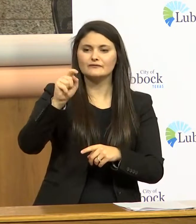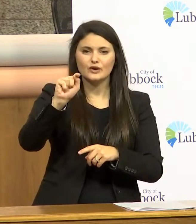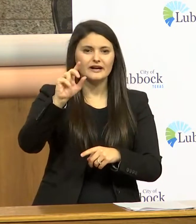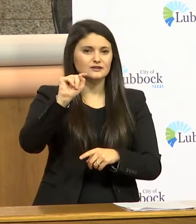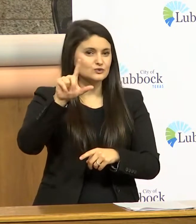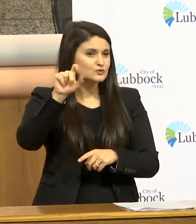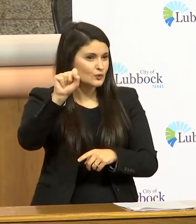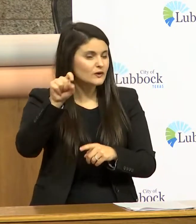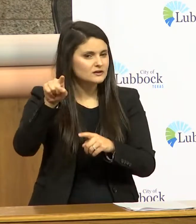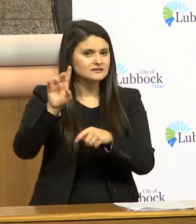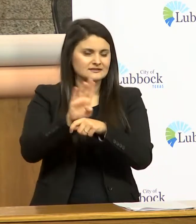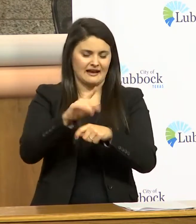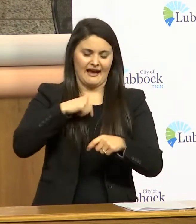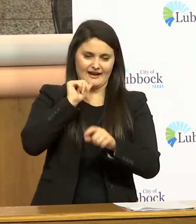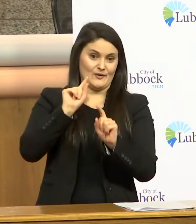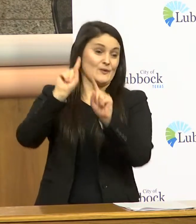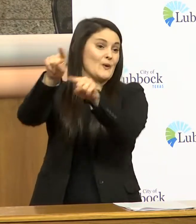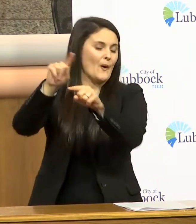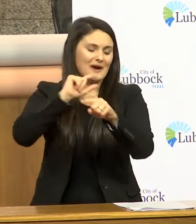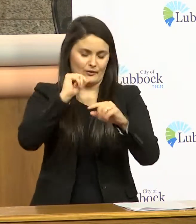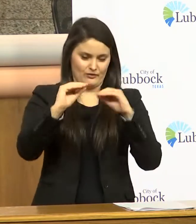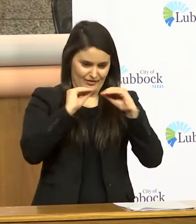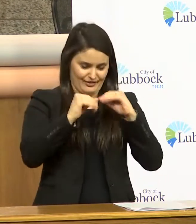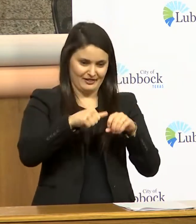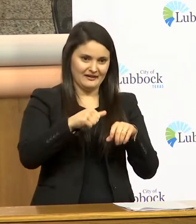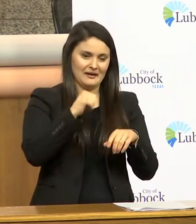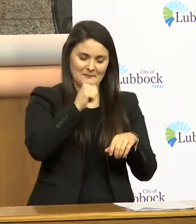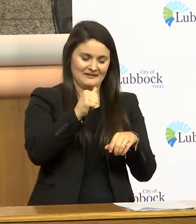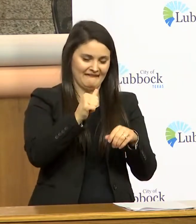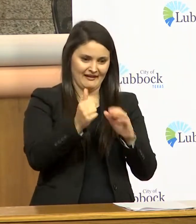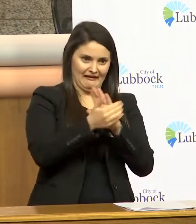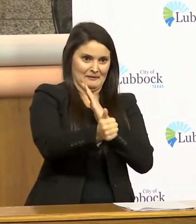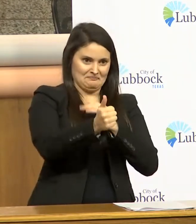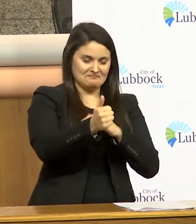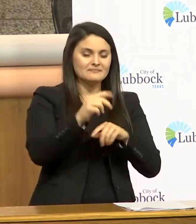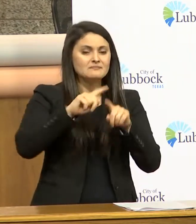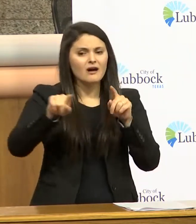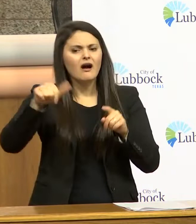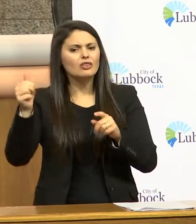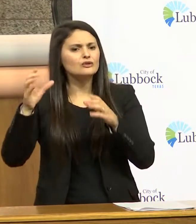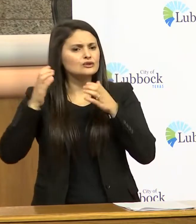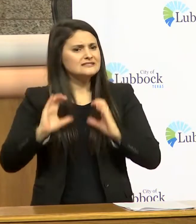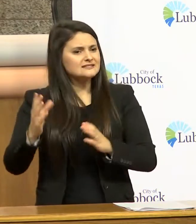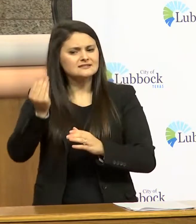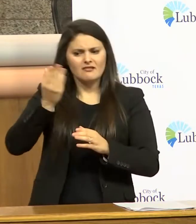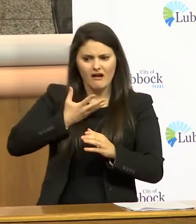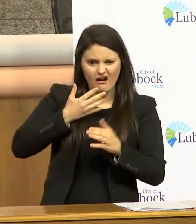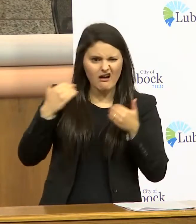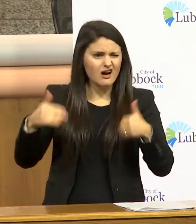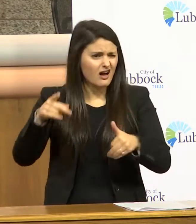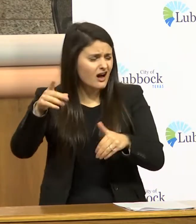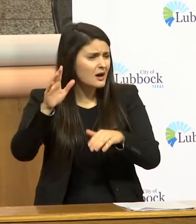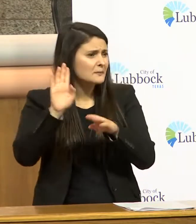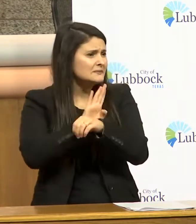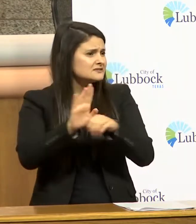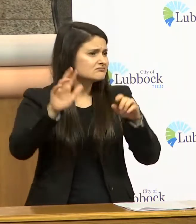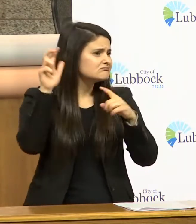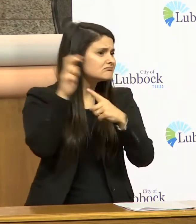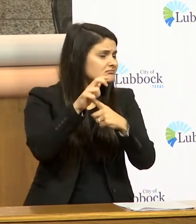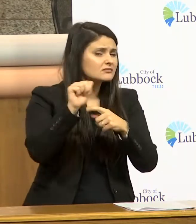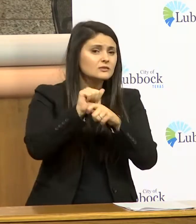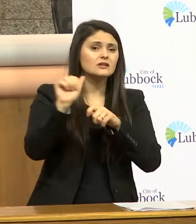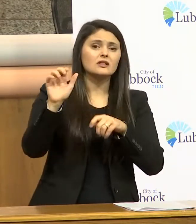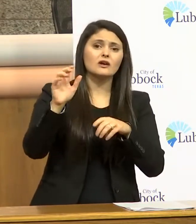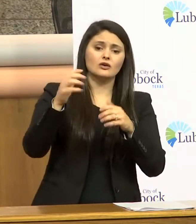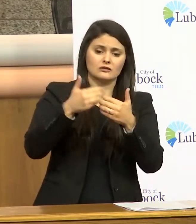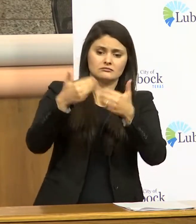well that know that i don't fix those kind of things however i've been told by two citizens that have gone there what a good job they've done with their social